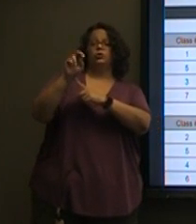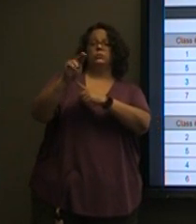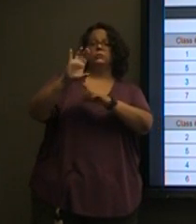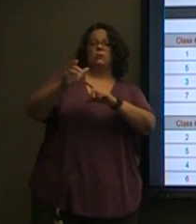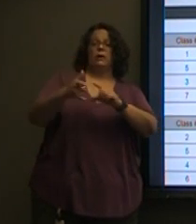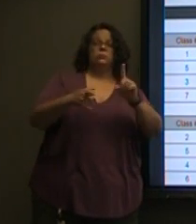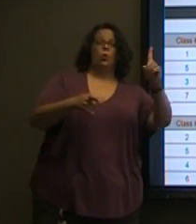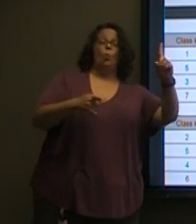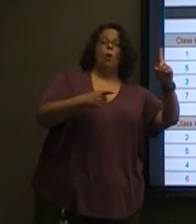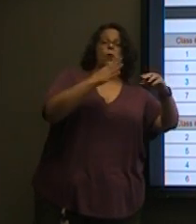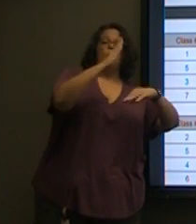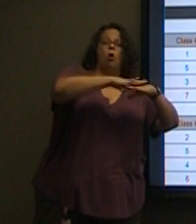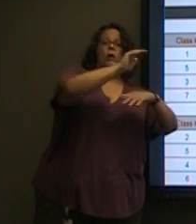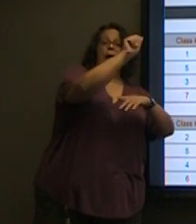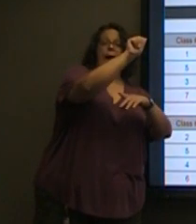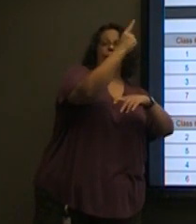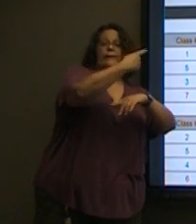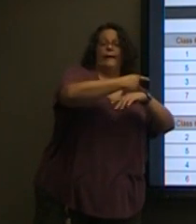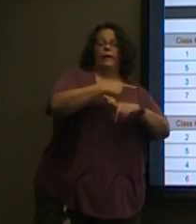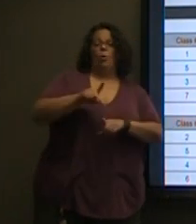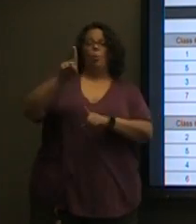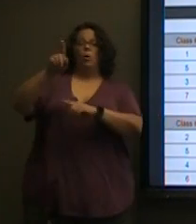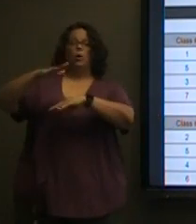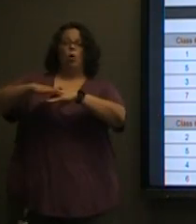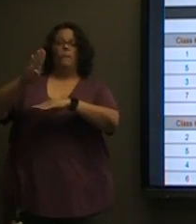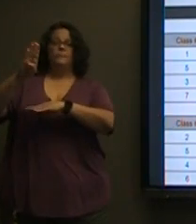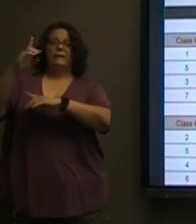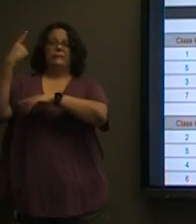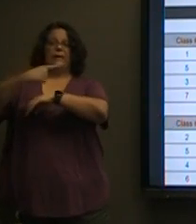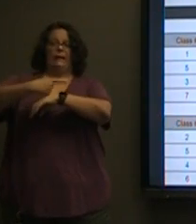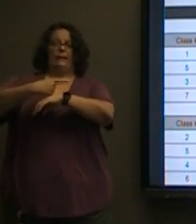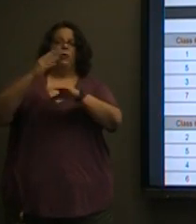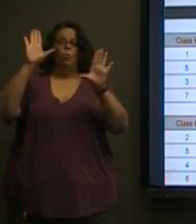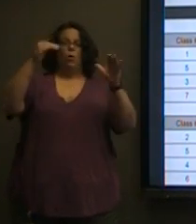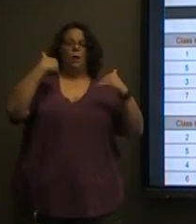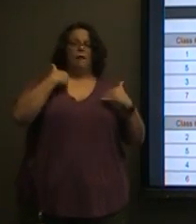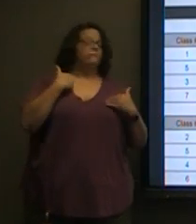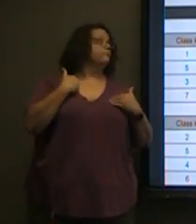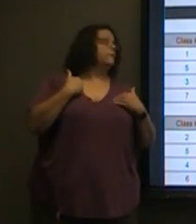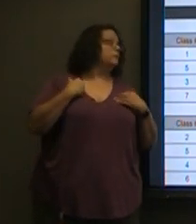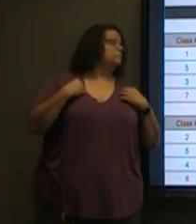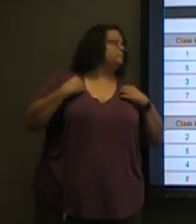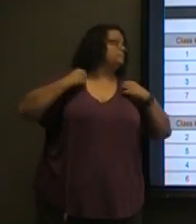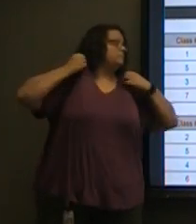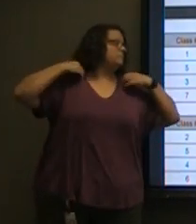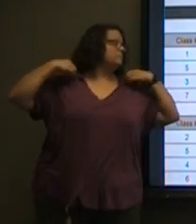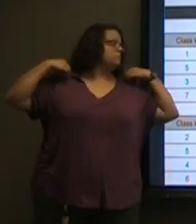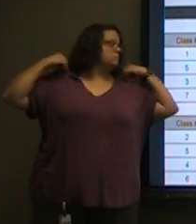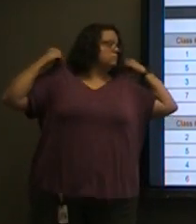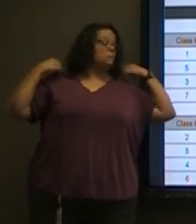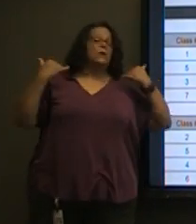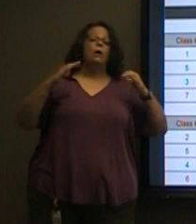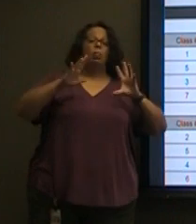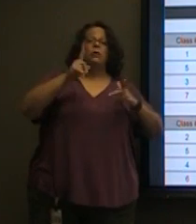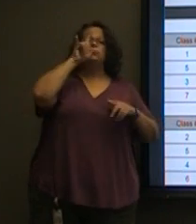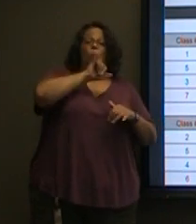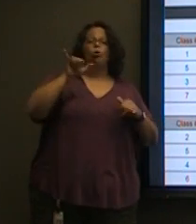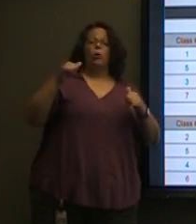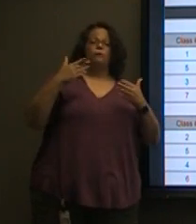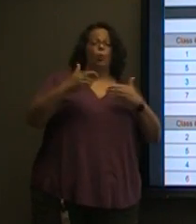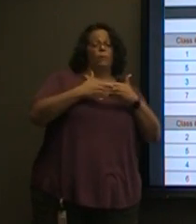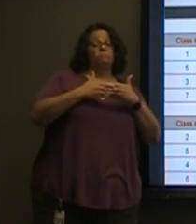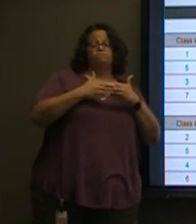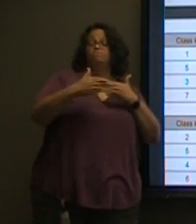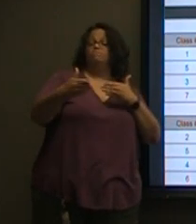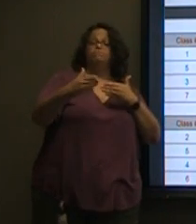and one connection on B rotation. So this is what their classes are going to look like for the entirety